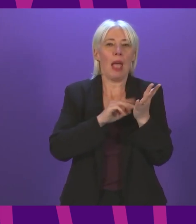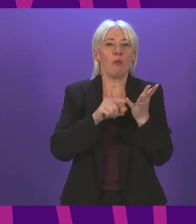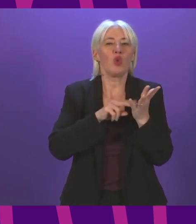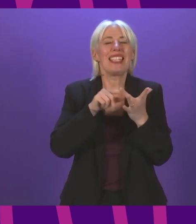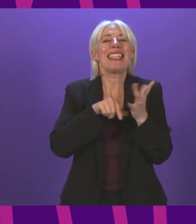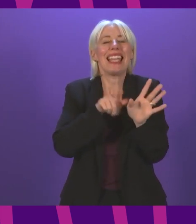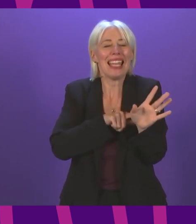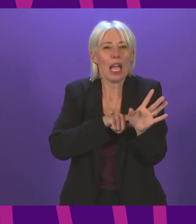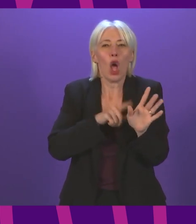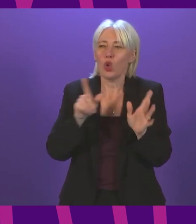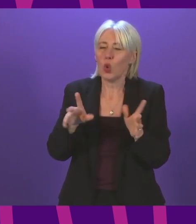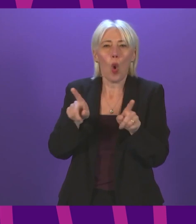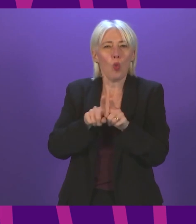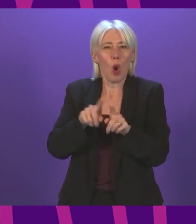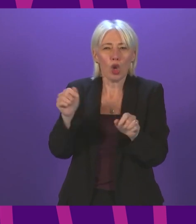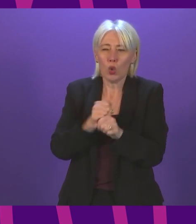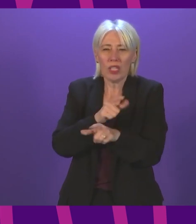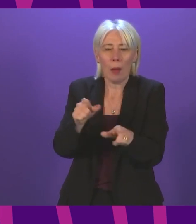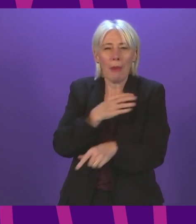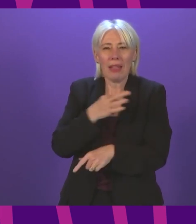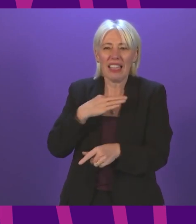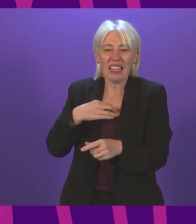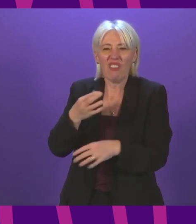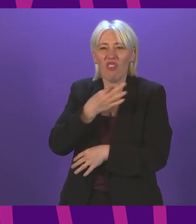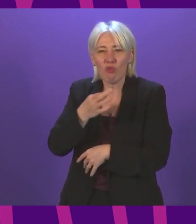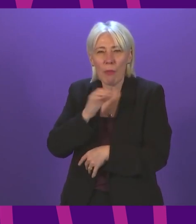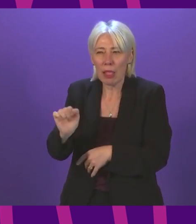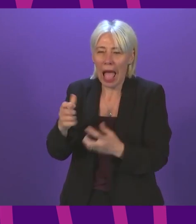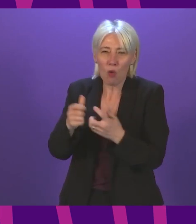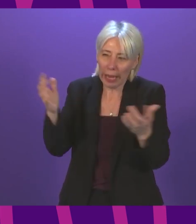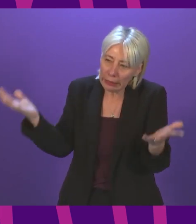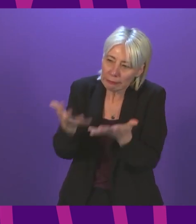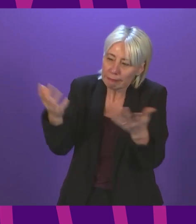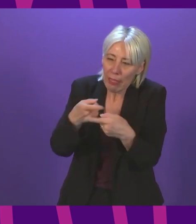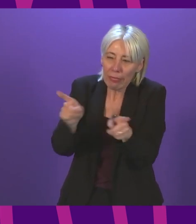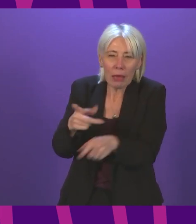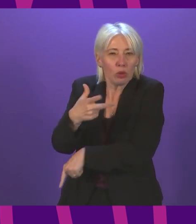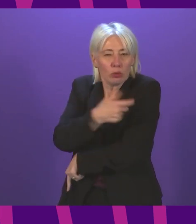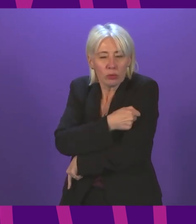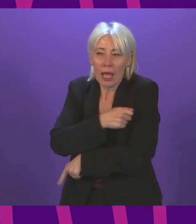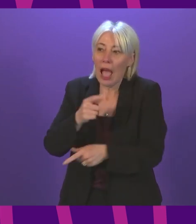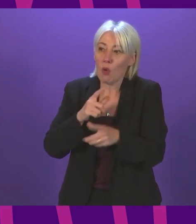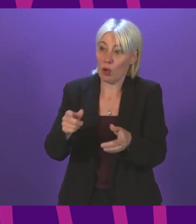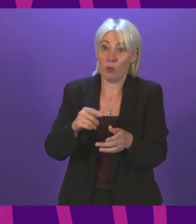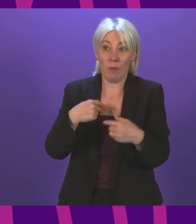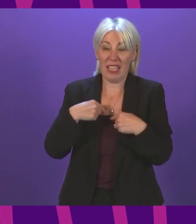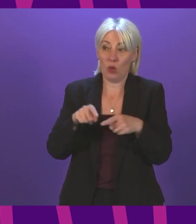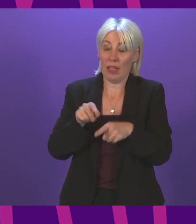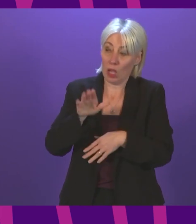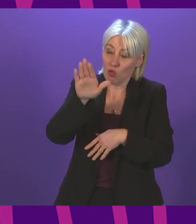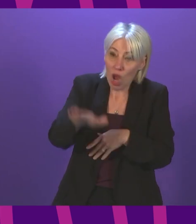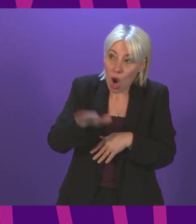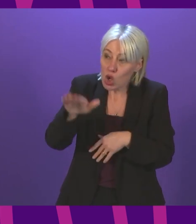taken to support clinically vulnerable people to go and get their vaccine? And can you join me in reassuring everyone that the COVID